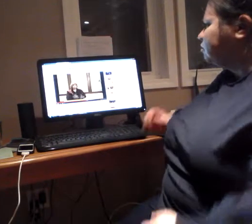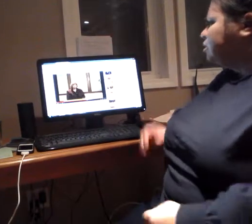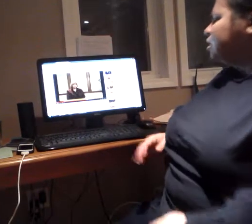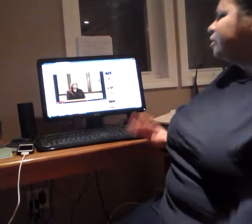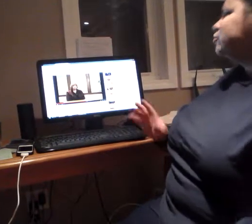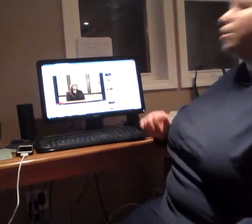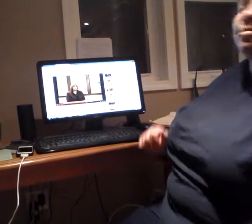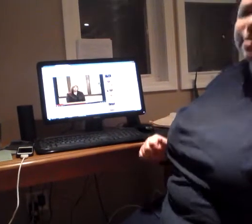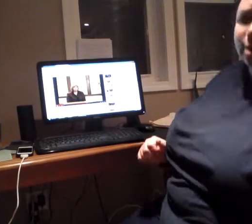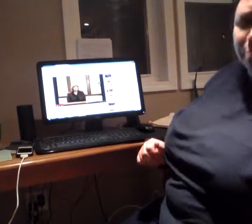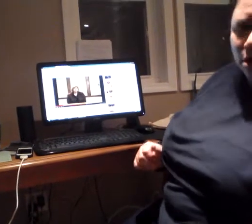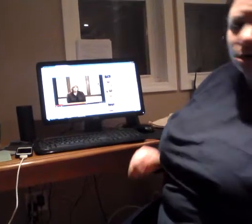I'm sorry I missed that part